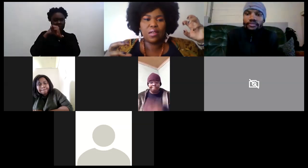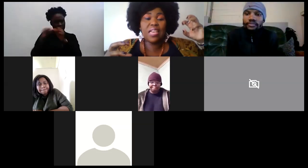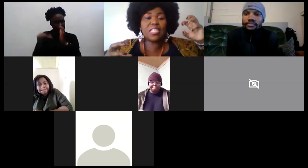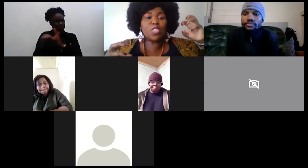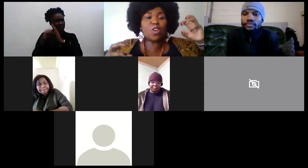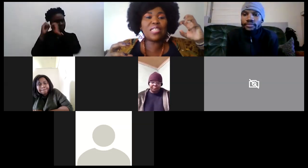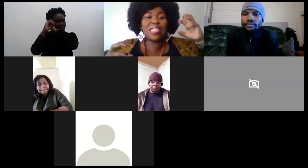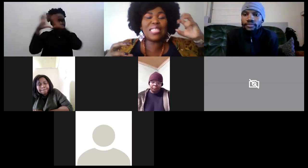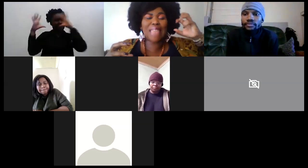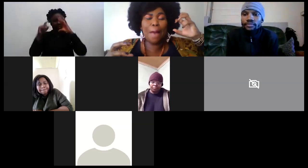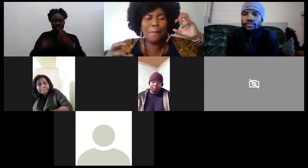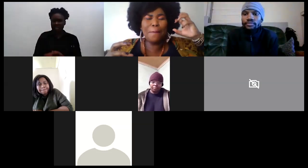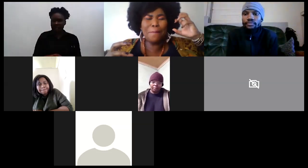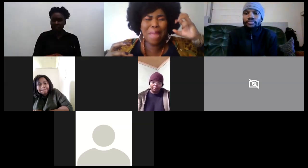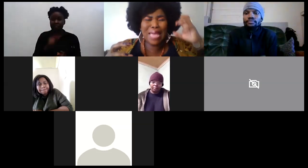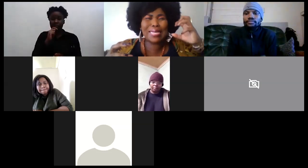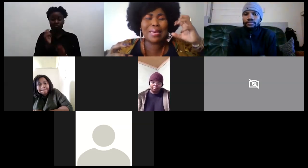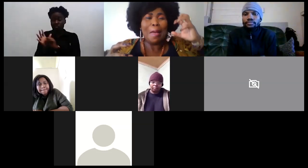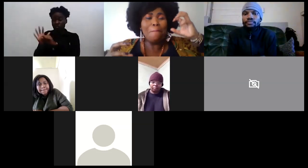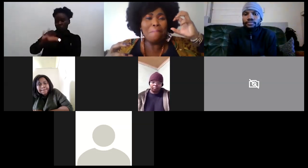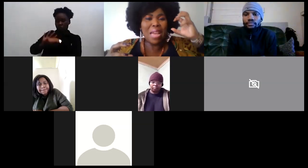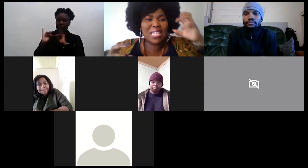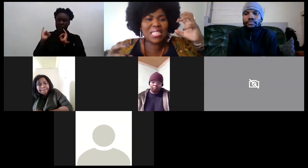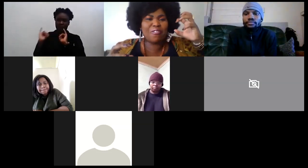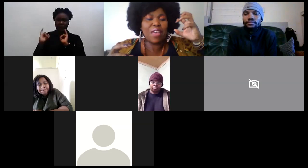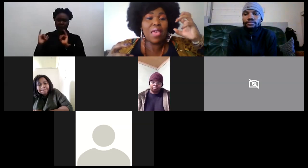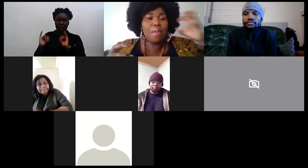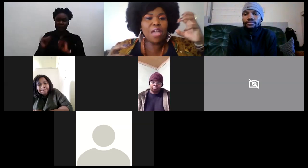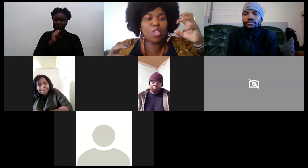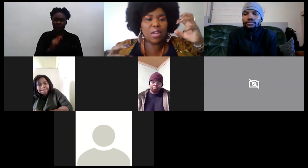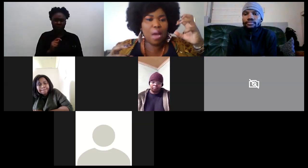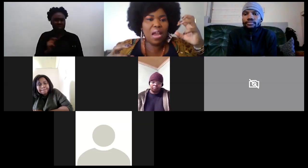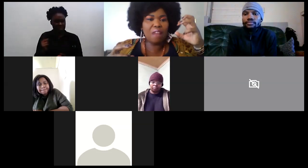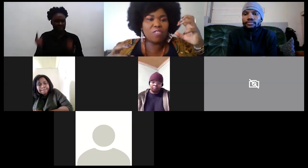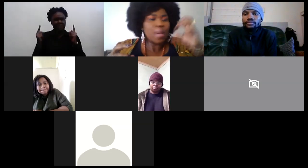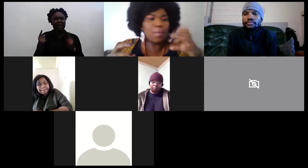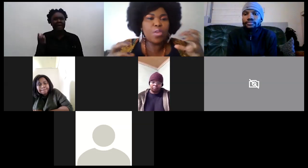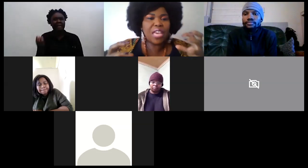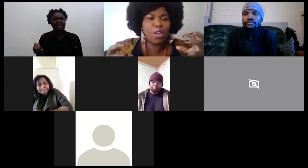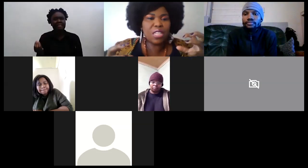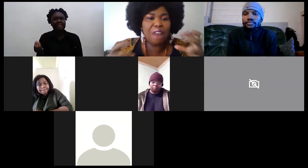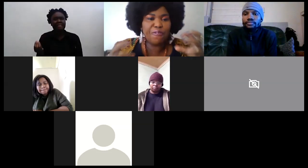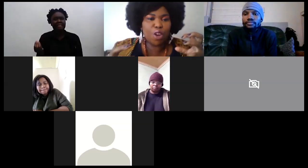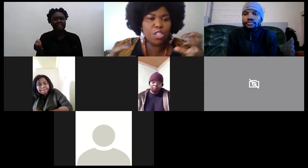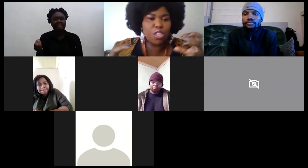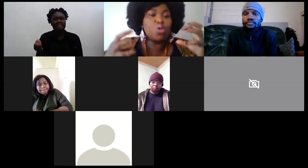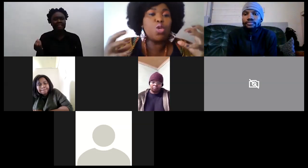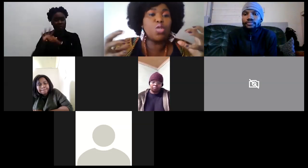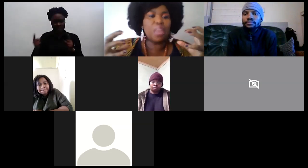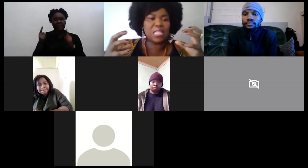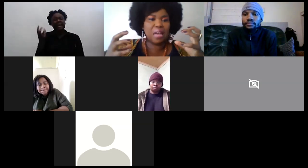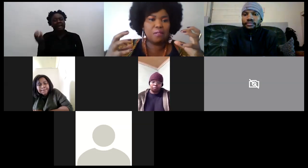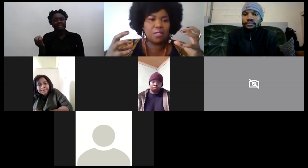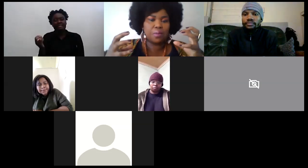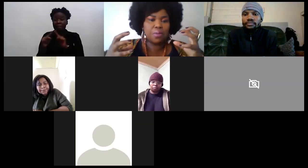yes it's got this amazing massive impact on our lives but we cannot afford to